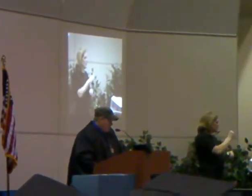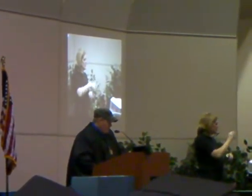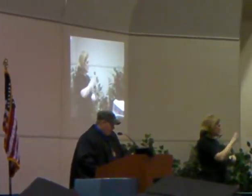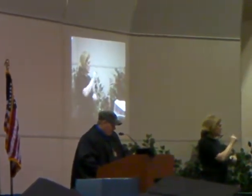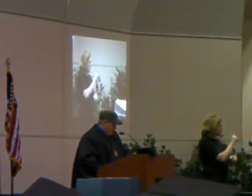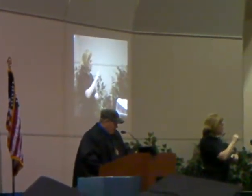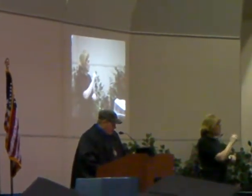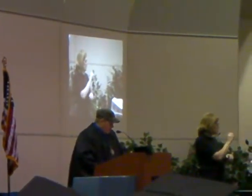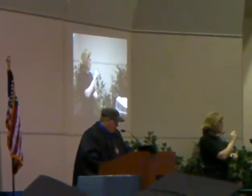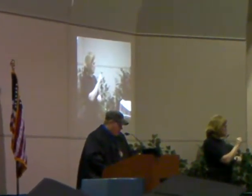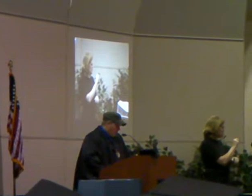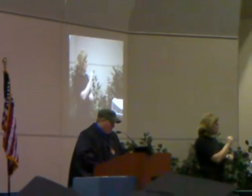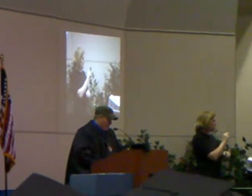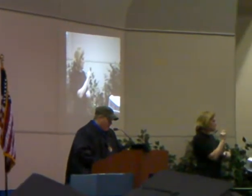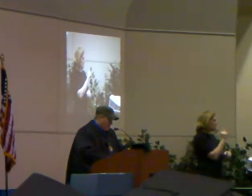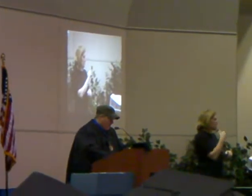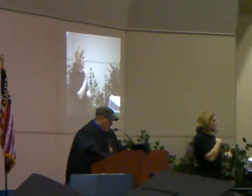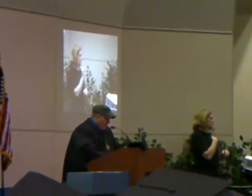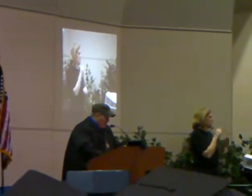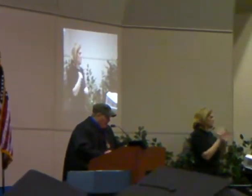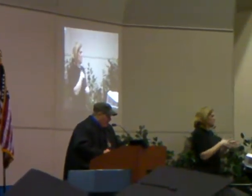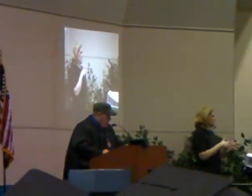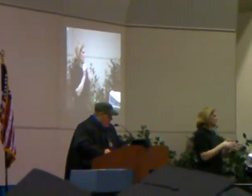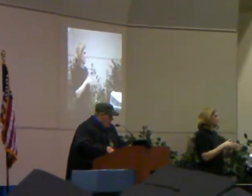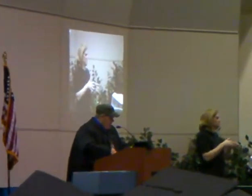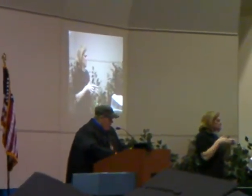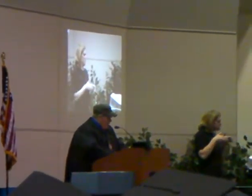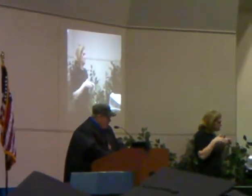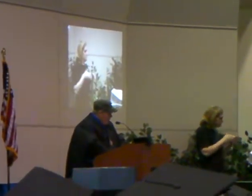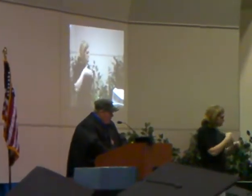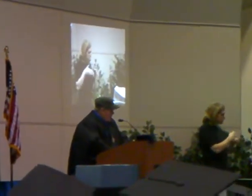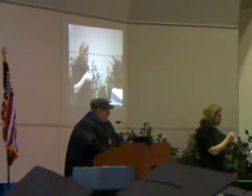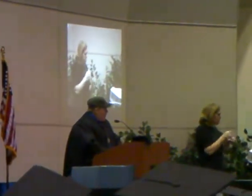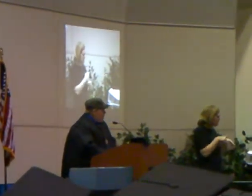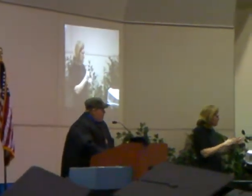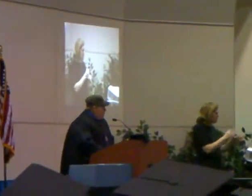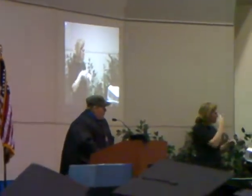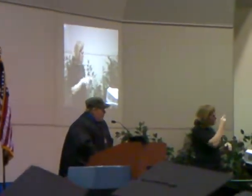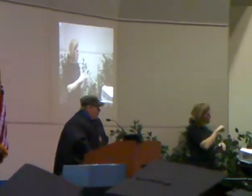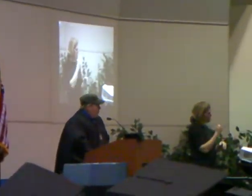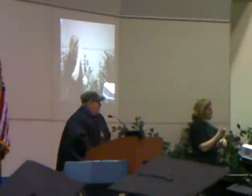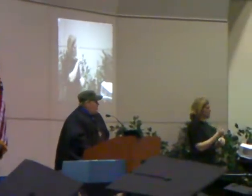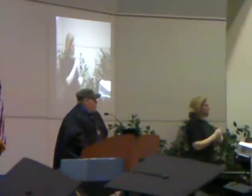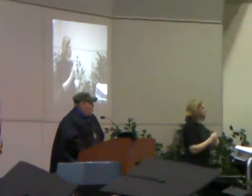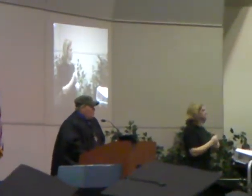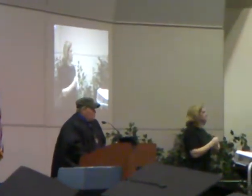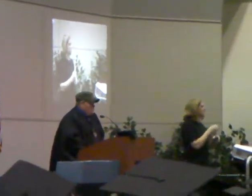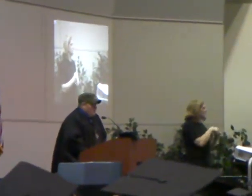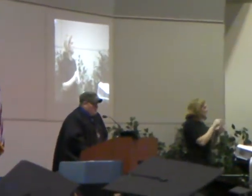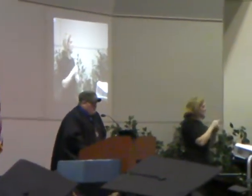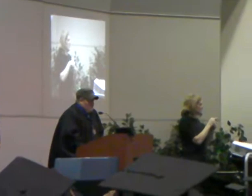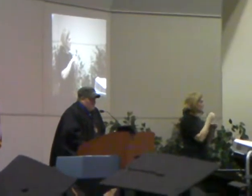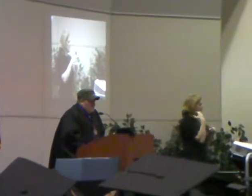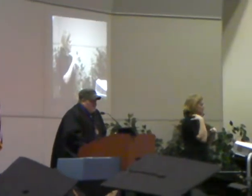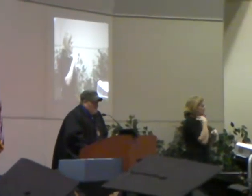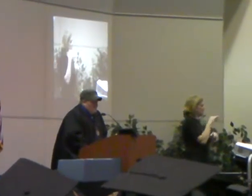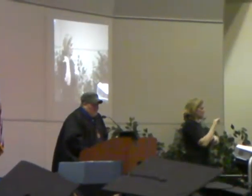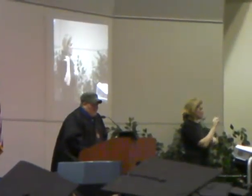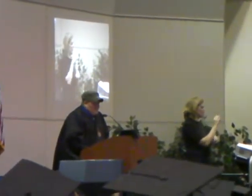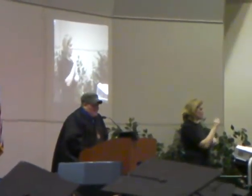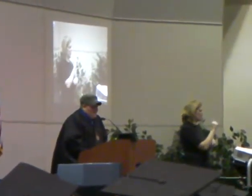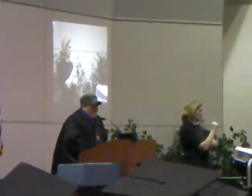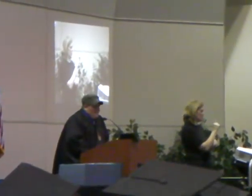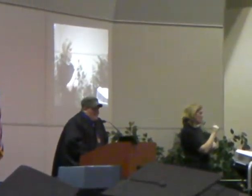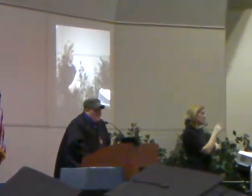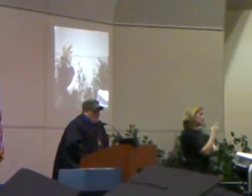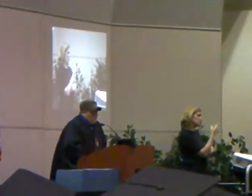Pave the way for greatness for others. In the words of Master Yoda, do or do